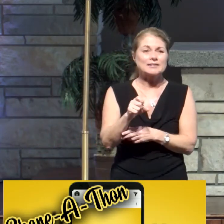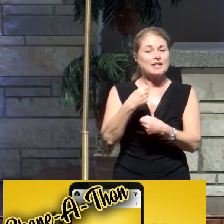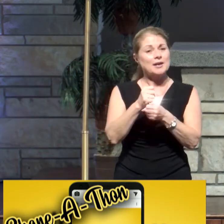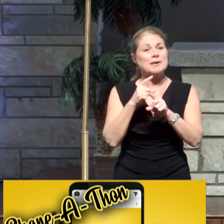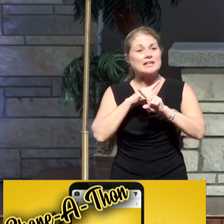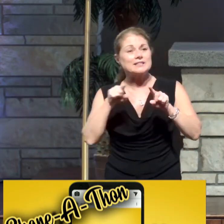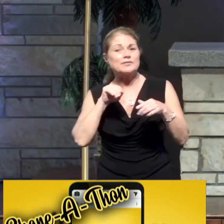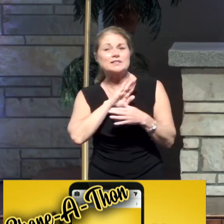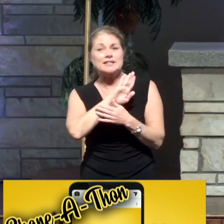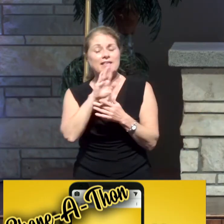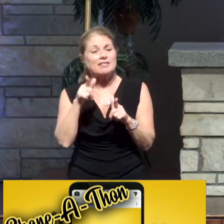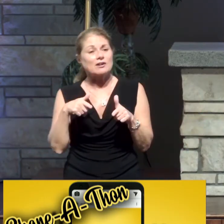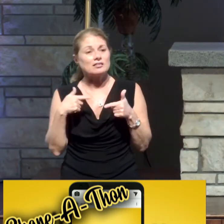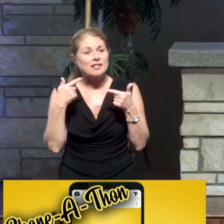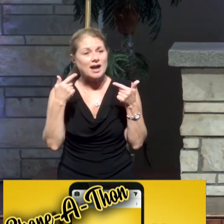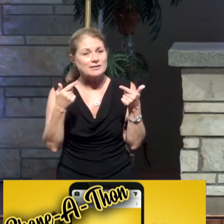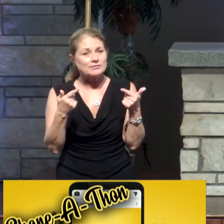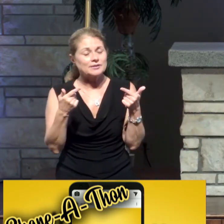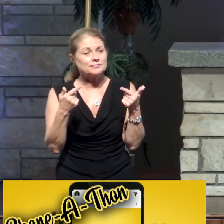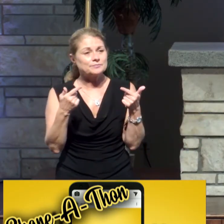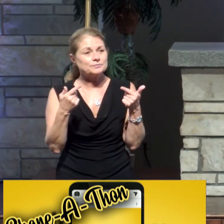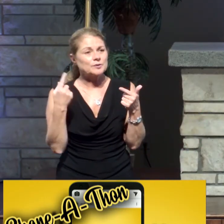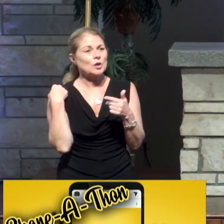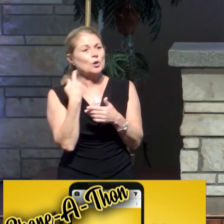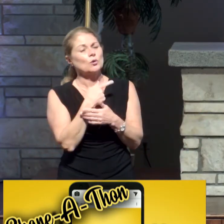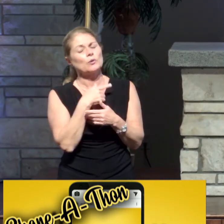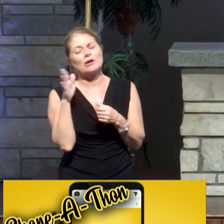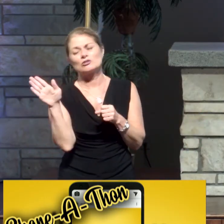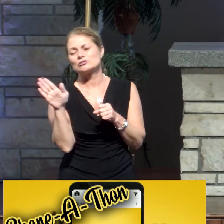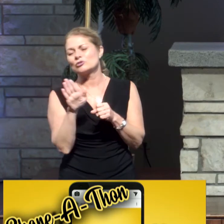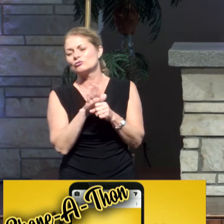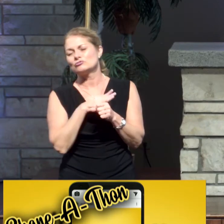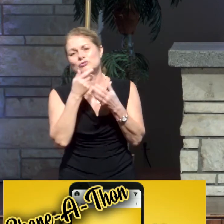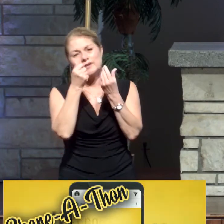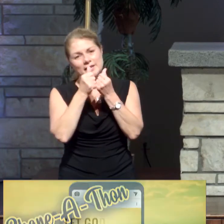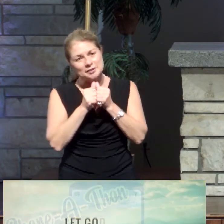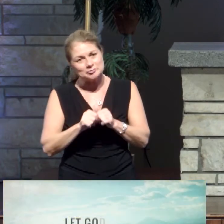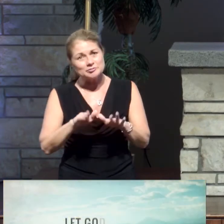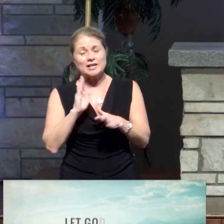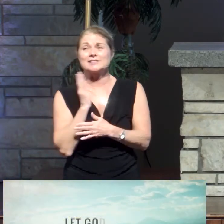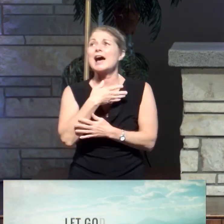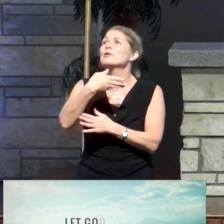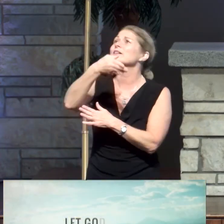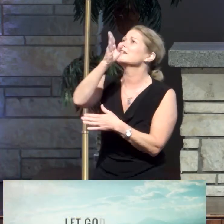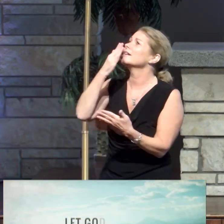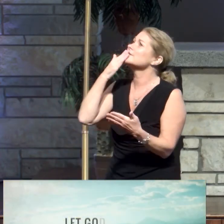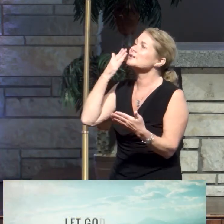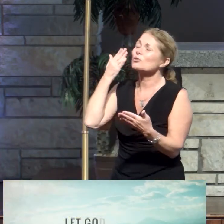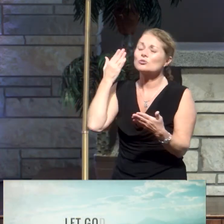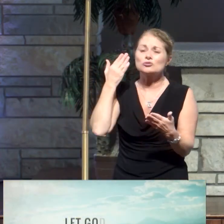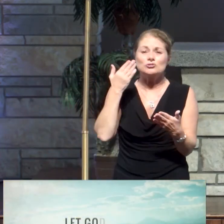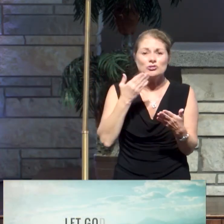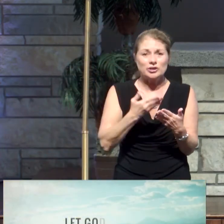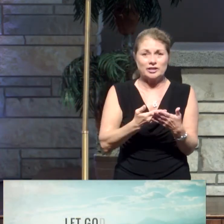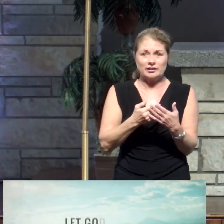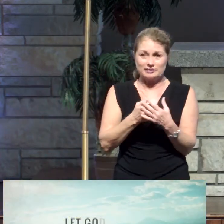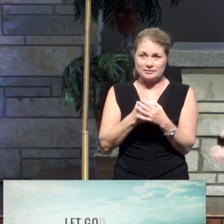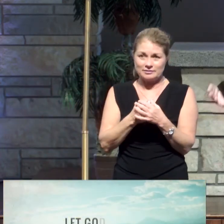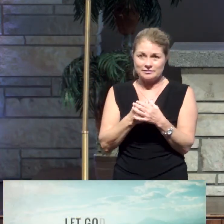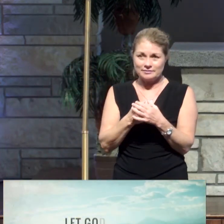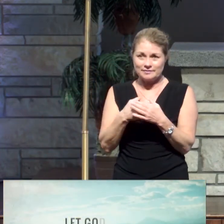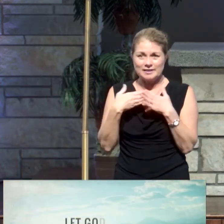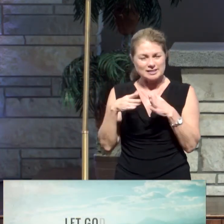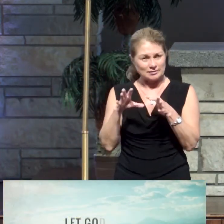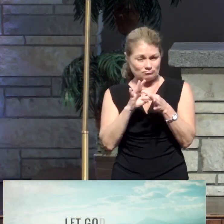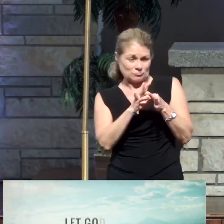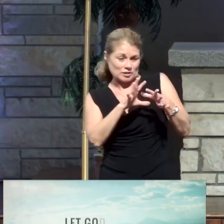in their life. We are so blessed. Our God is so good. So let's